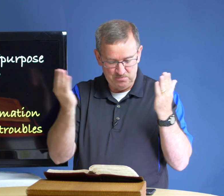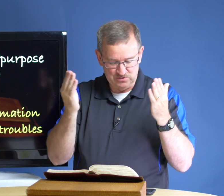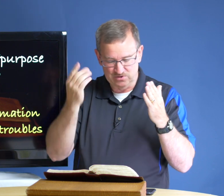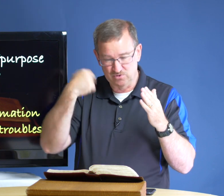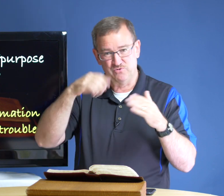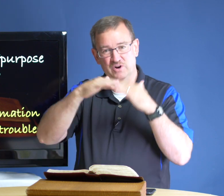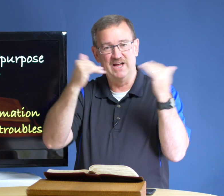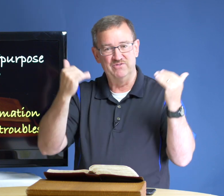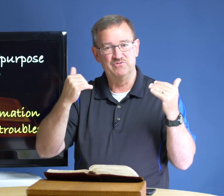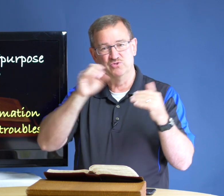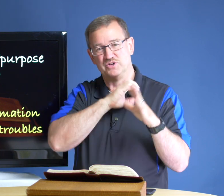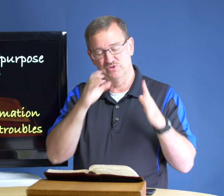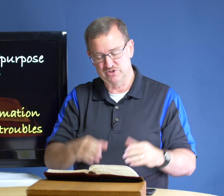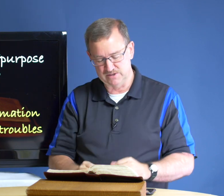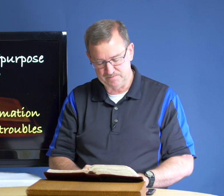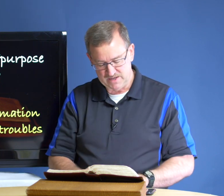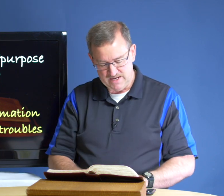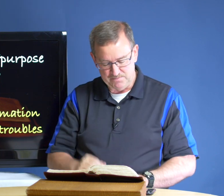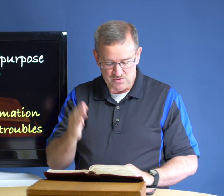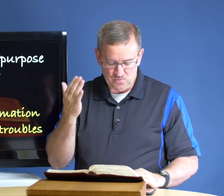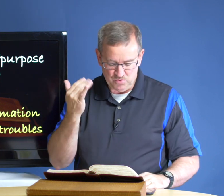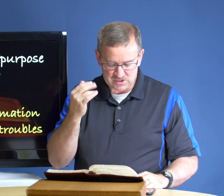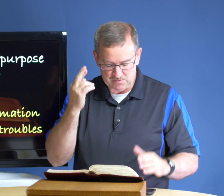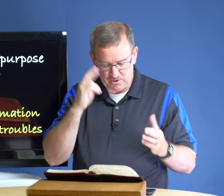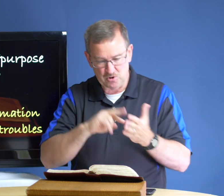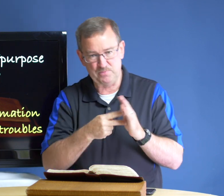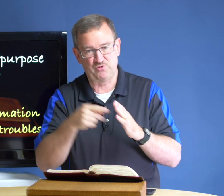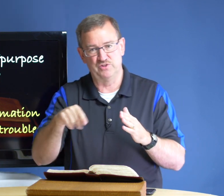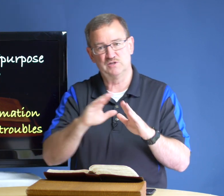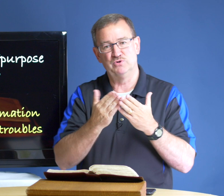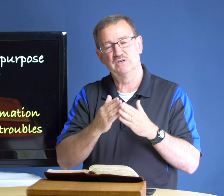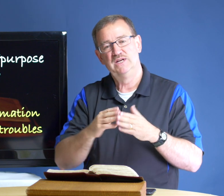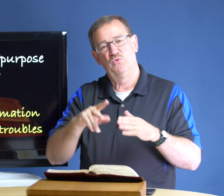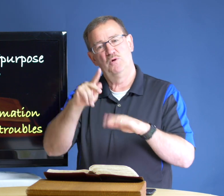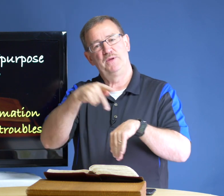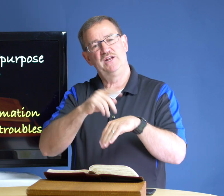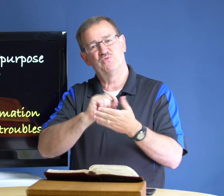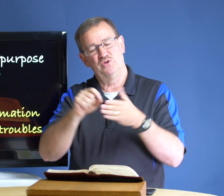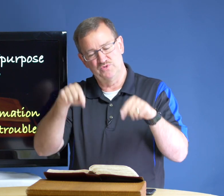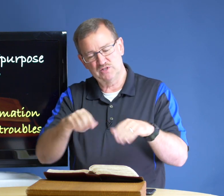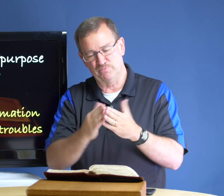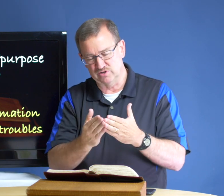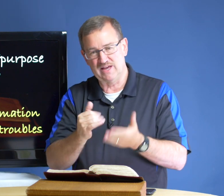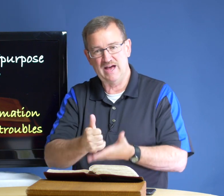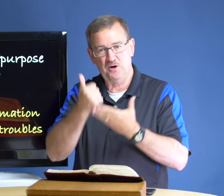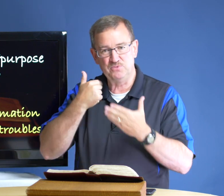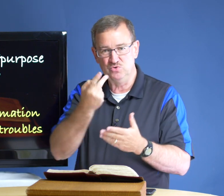opens a door for heaven for the christian but what's the purpose for this book well peter wrote this book to help you